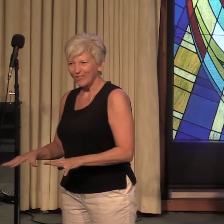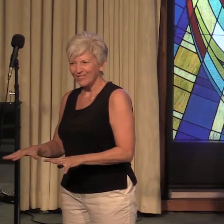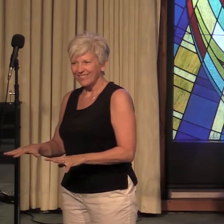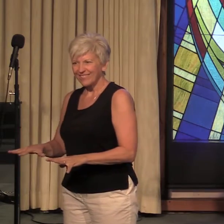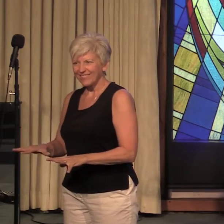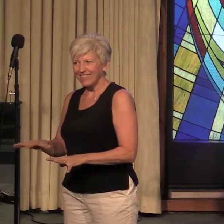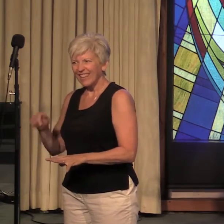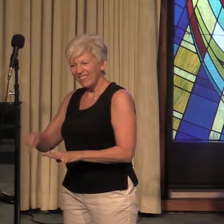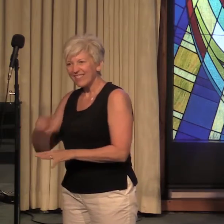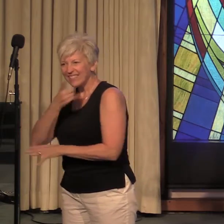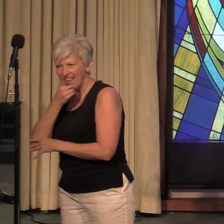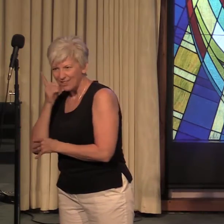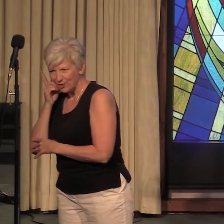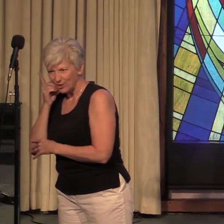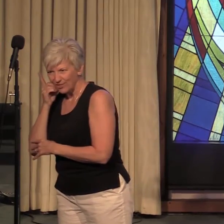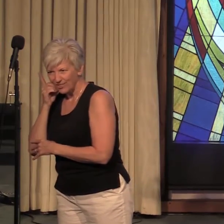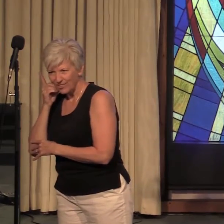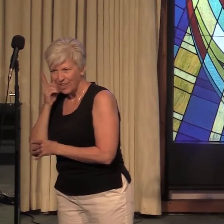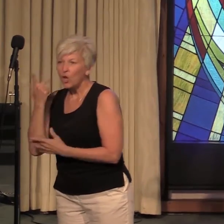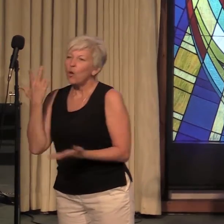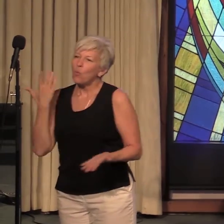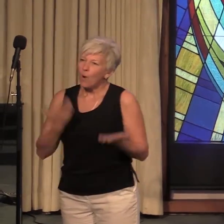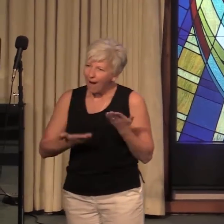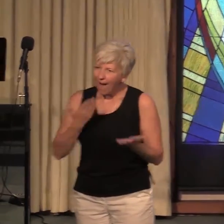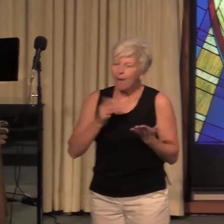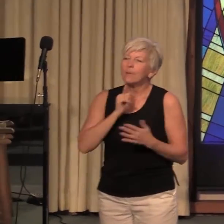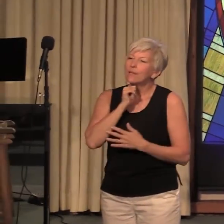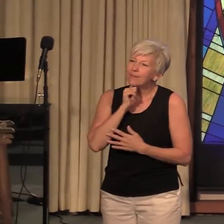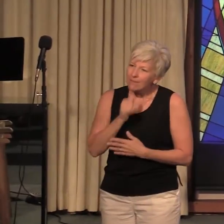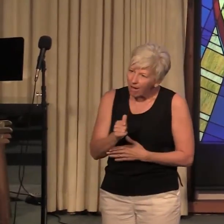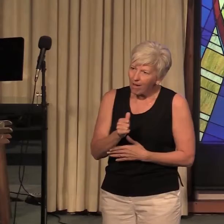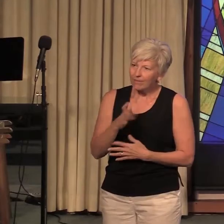We are apt not to get what we need.